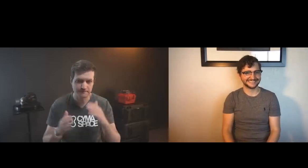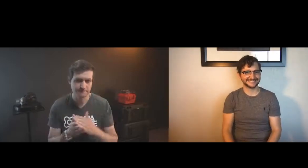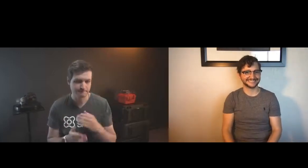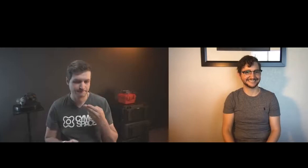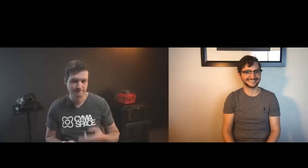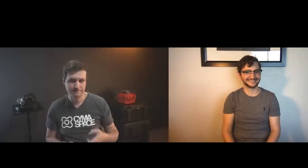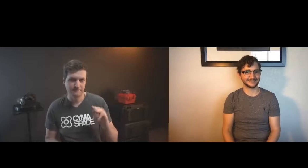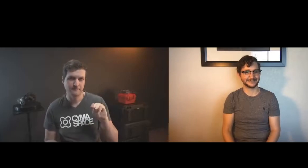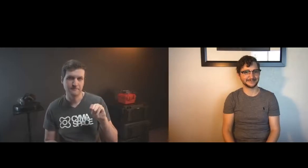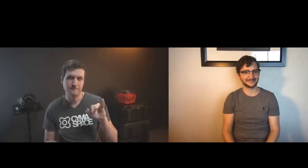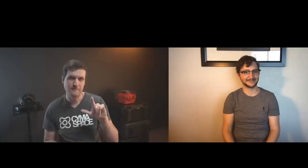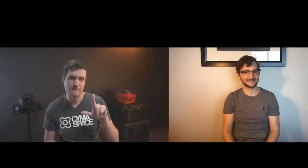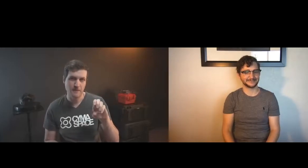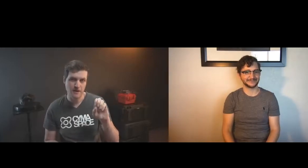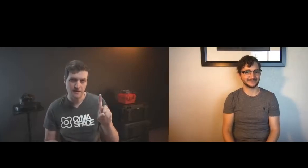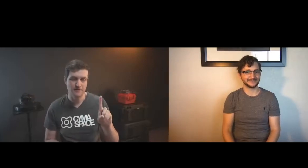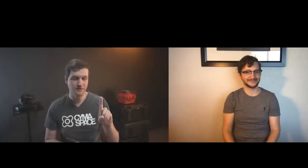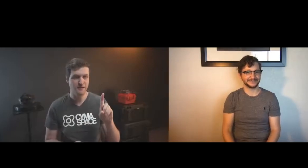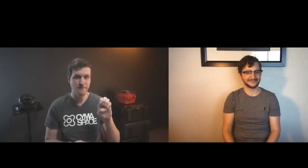sure thing hi